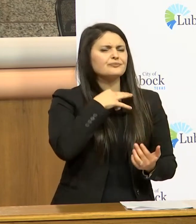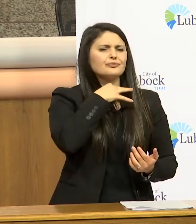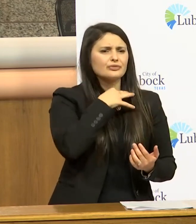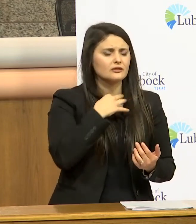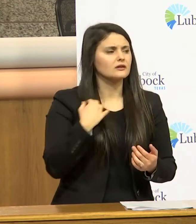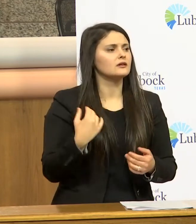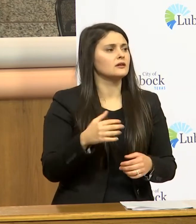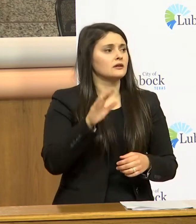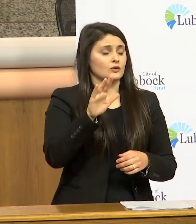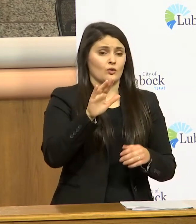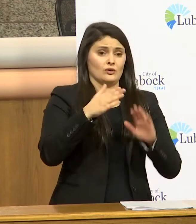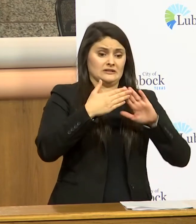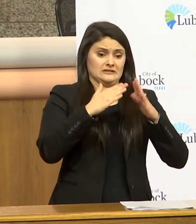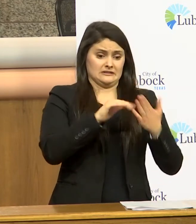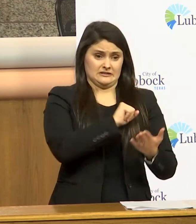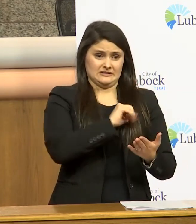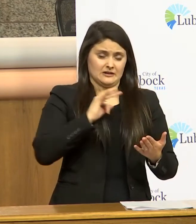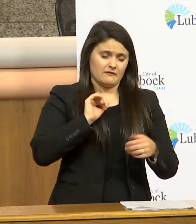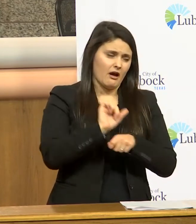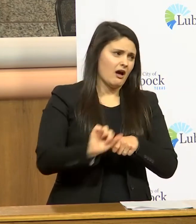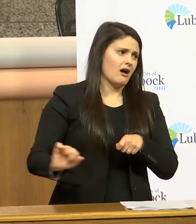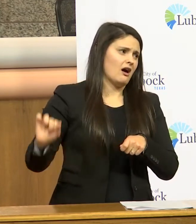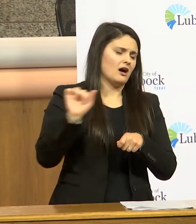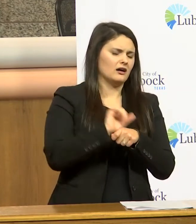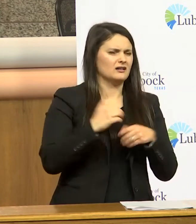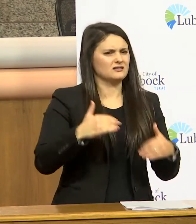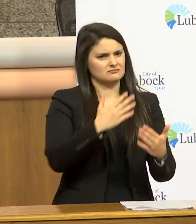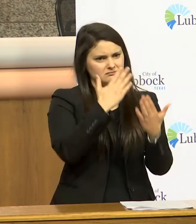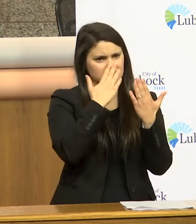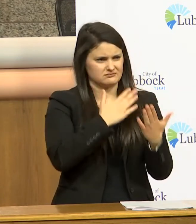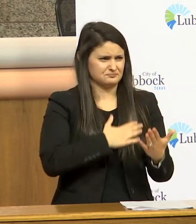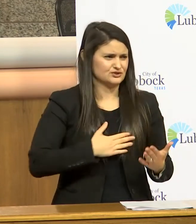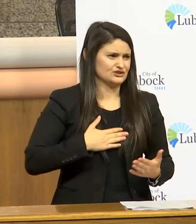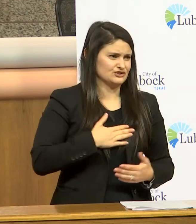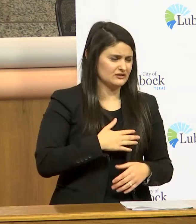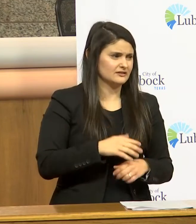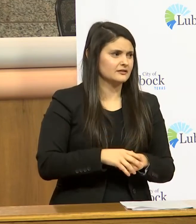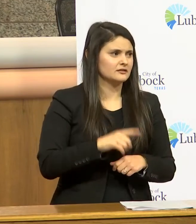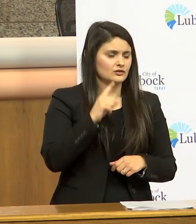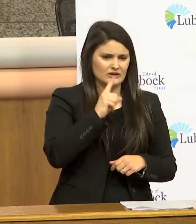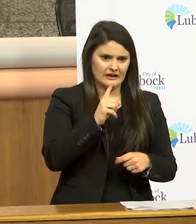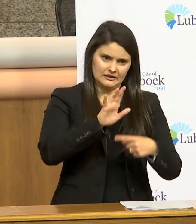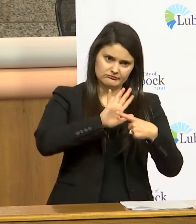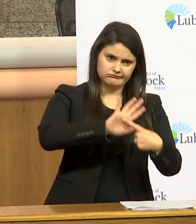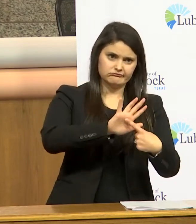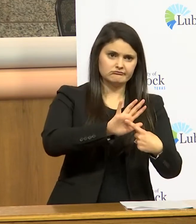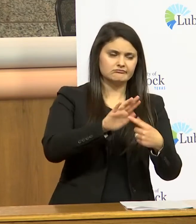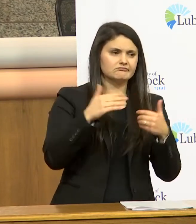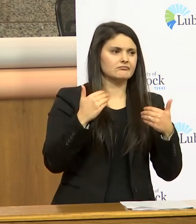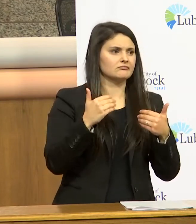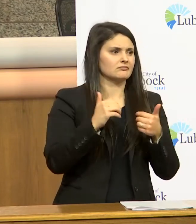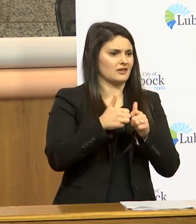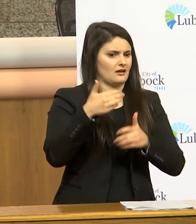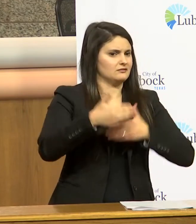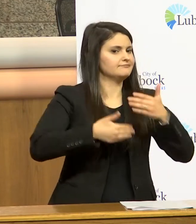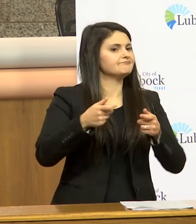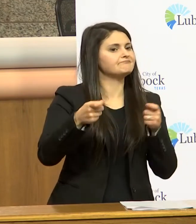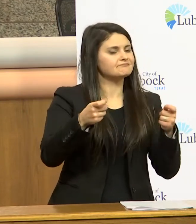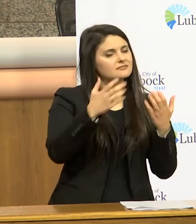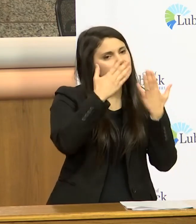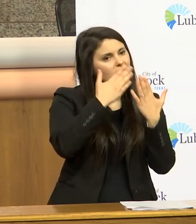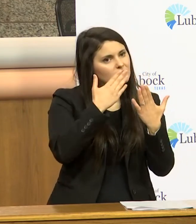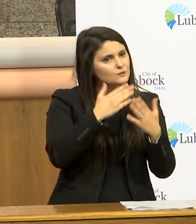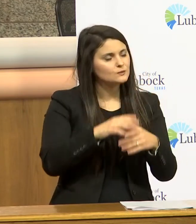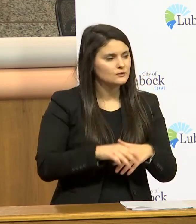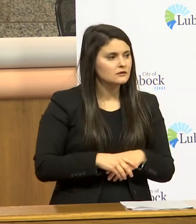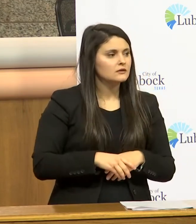i mean your city staff has really been working and we appreciate it i it really reflects in how things have been handled so thank you for